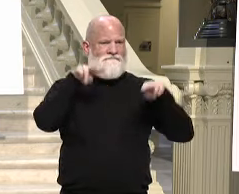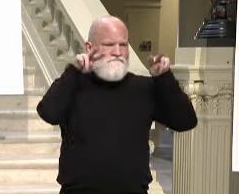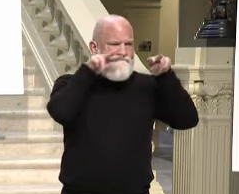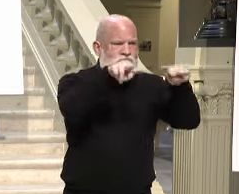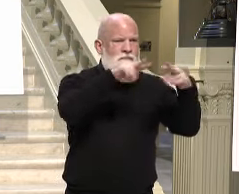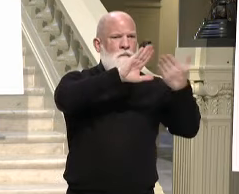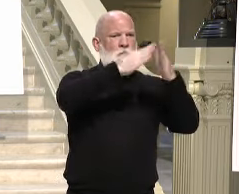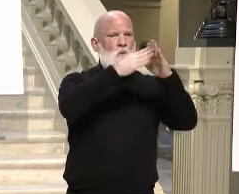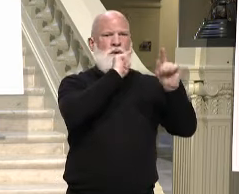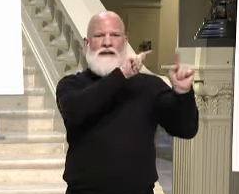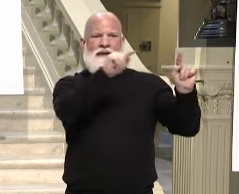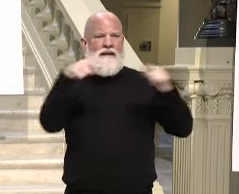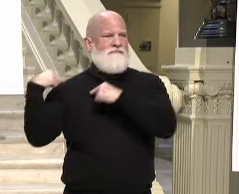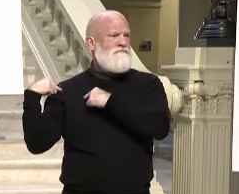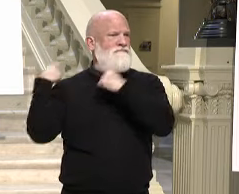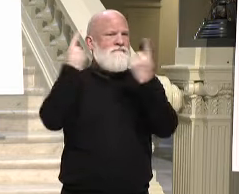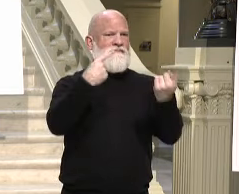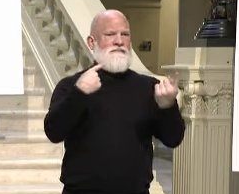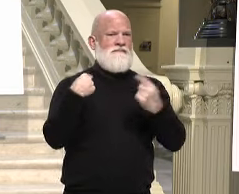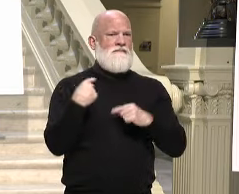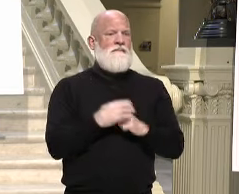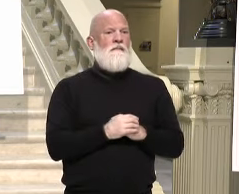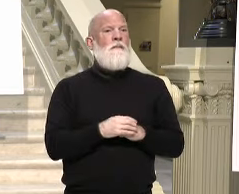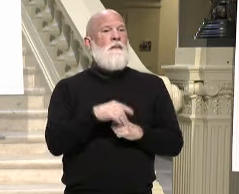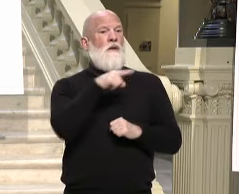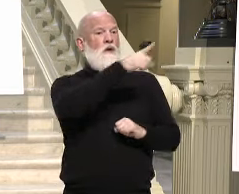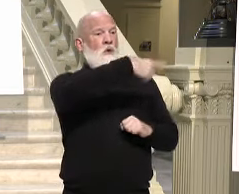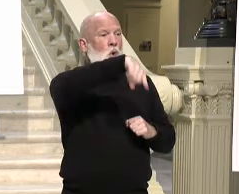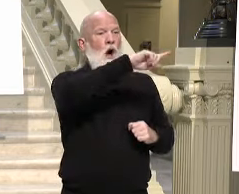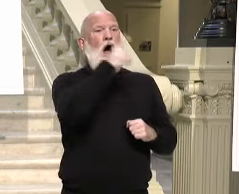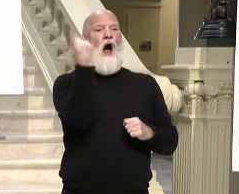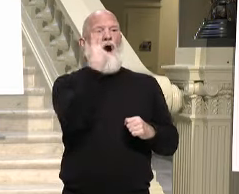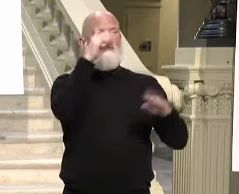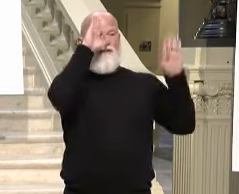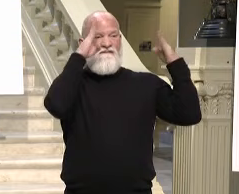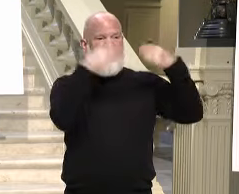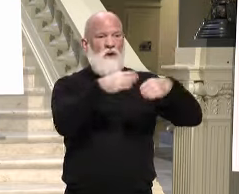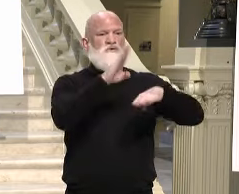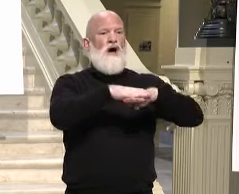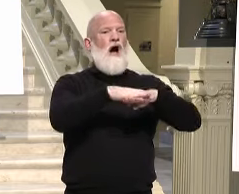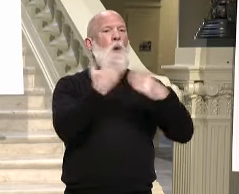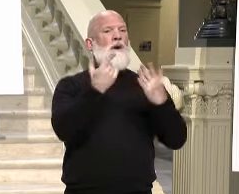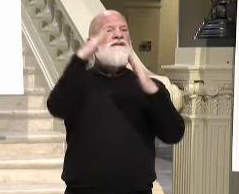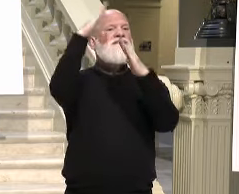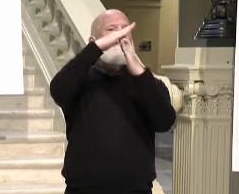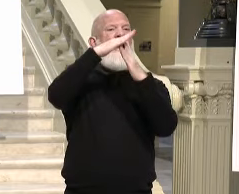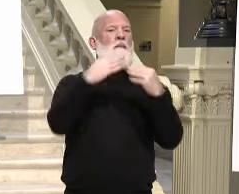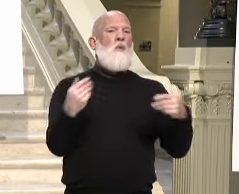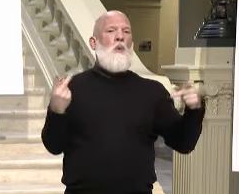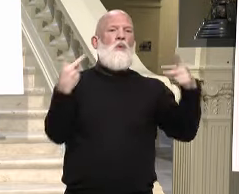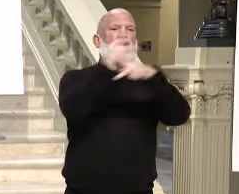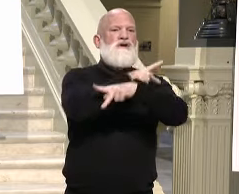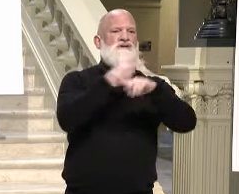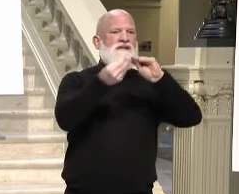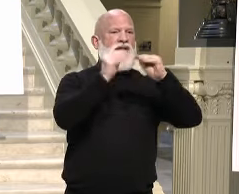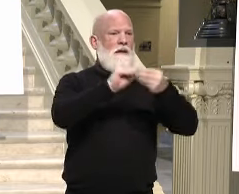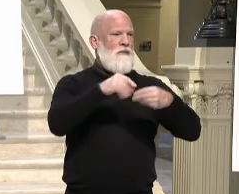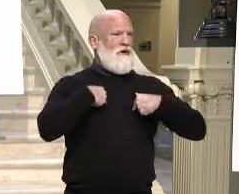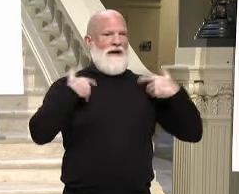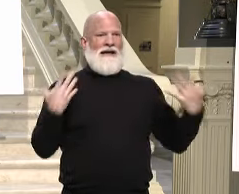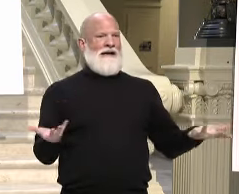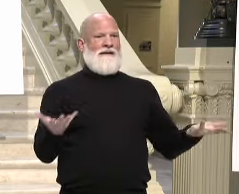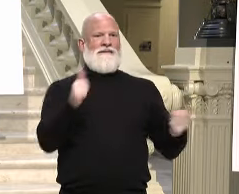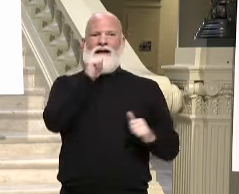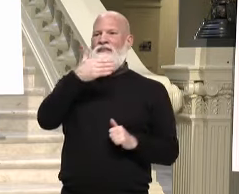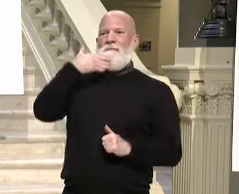always focus on the worst number, not the number that matters the most. And I think that's what's happening in this case. I'm looking at all